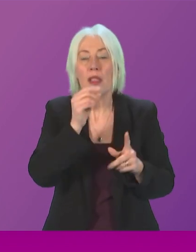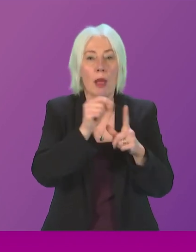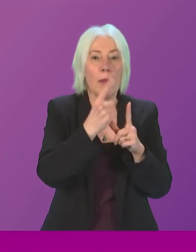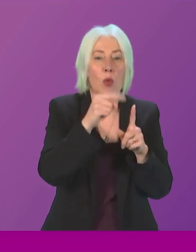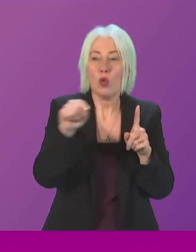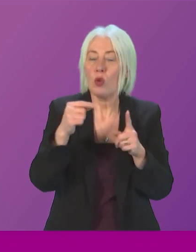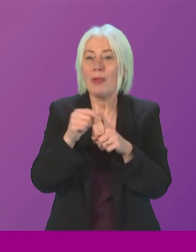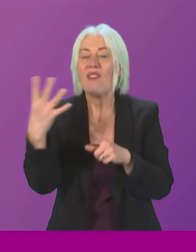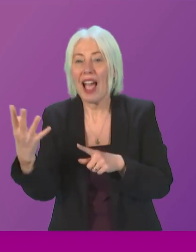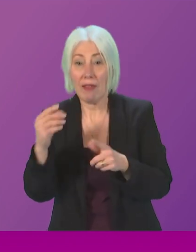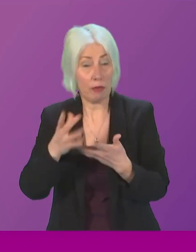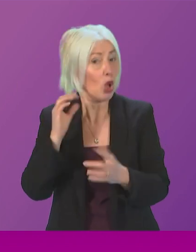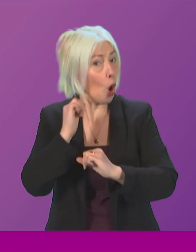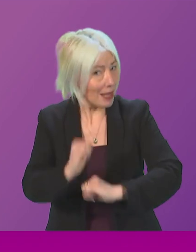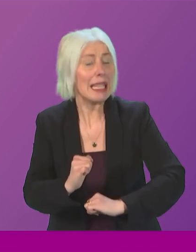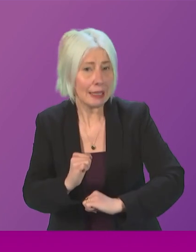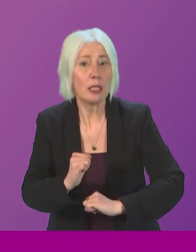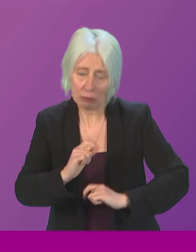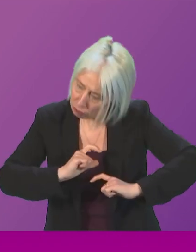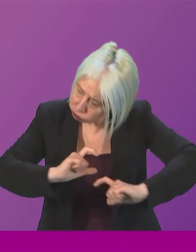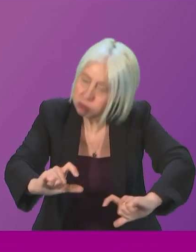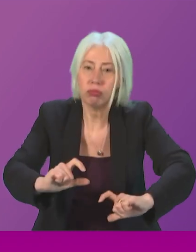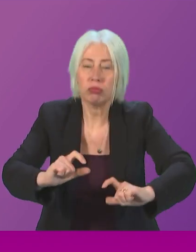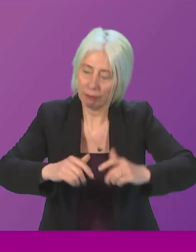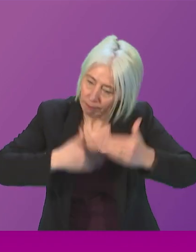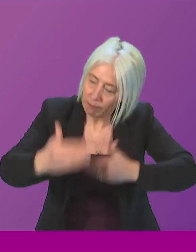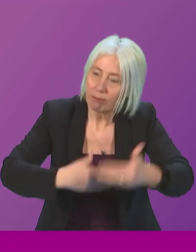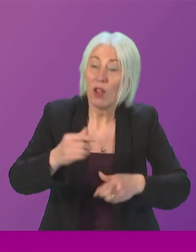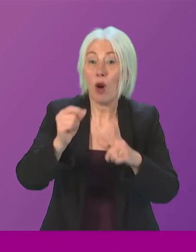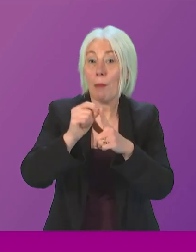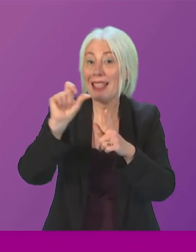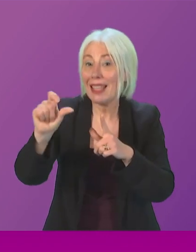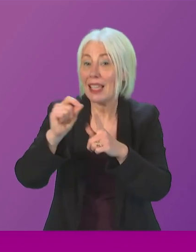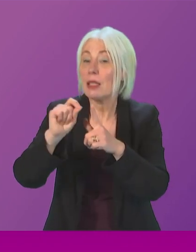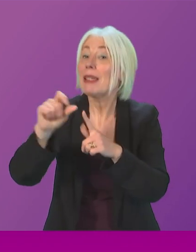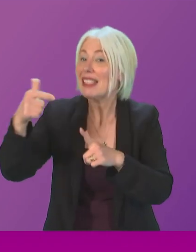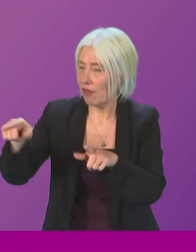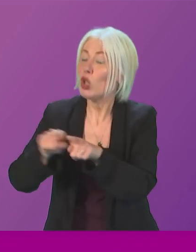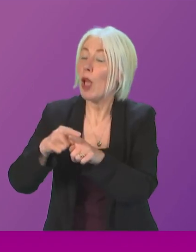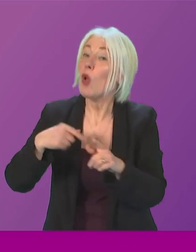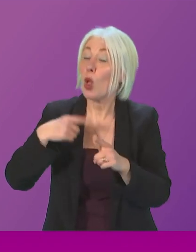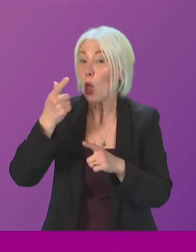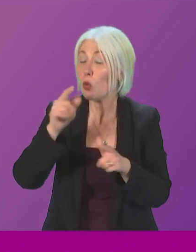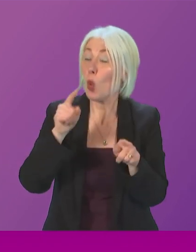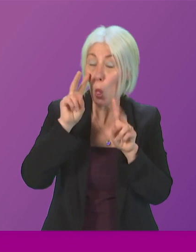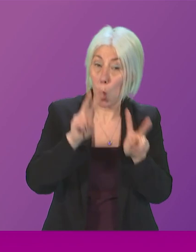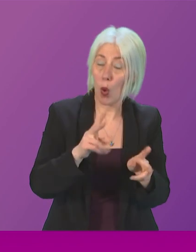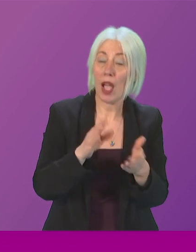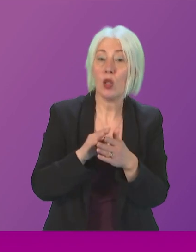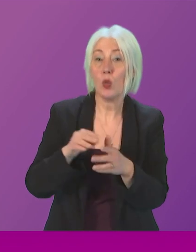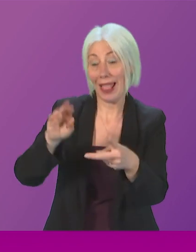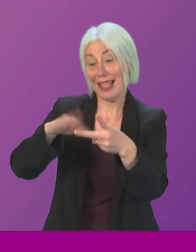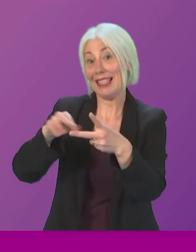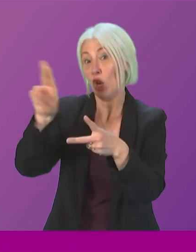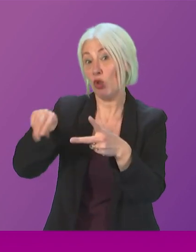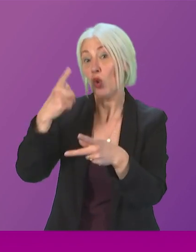manifesto commitment and remain committed to the future rollout in terms of P6 and P7 of course looking at a pilot as well in secondary